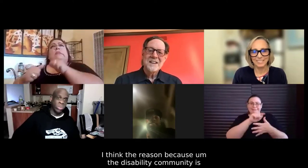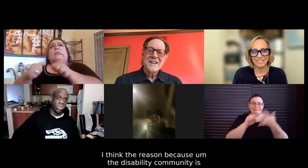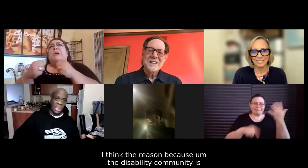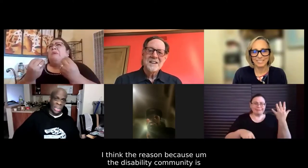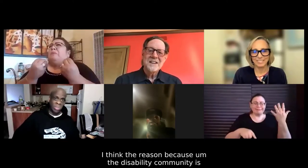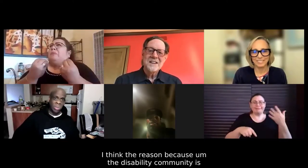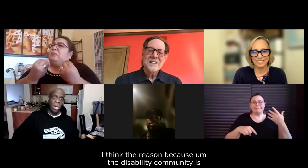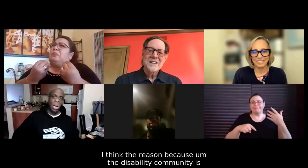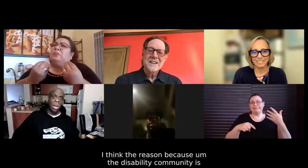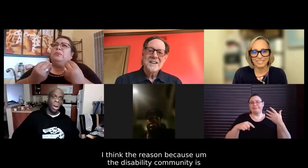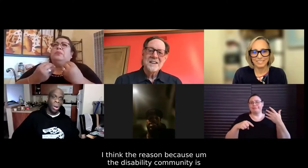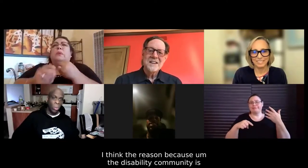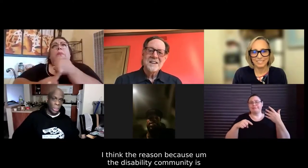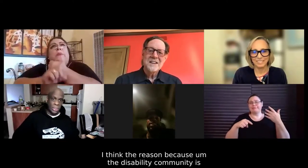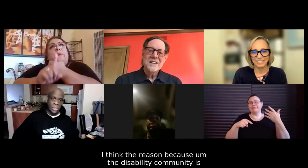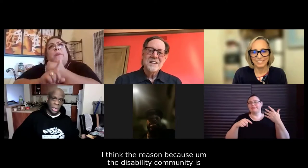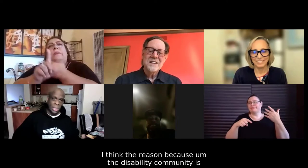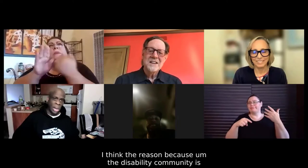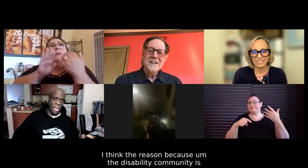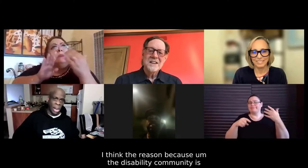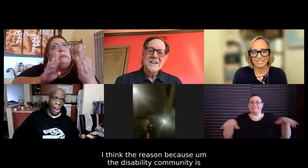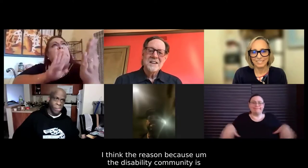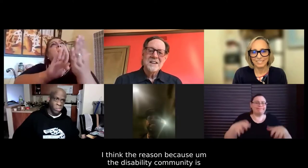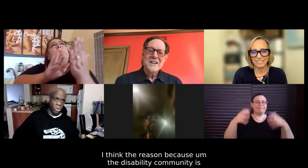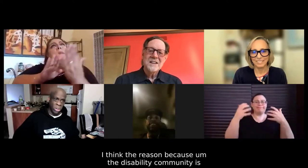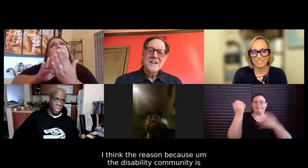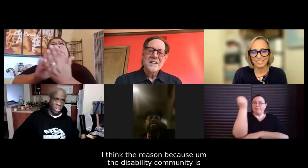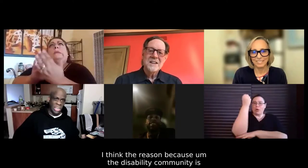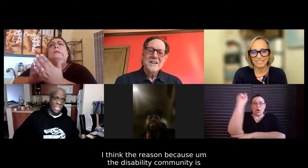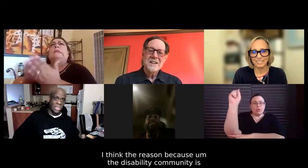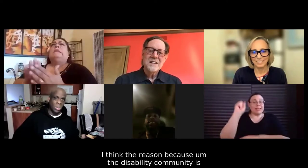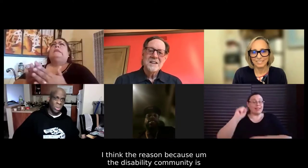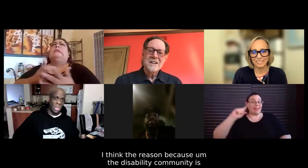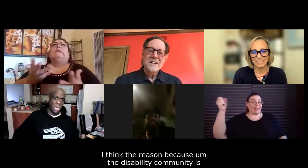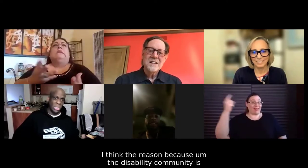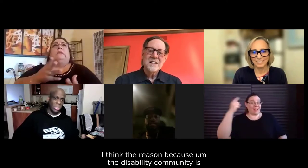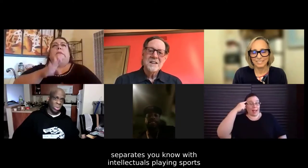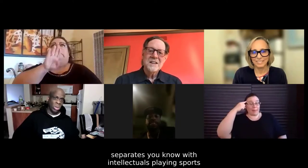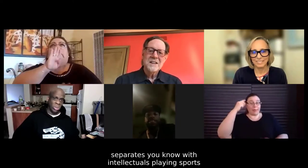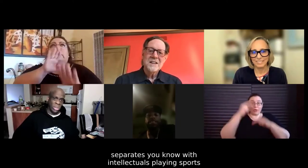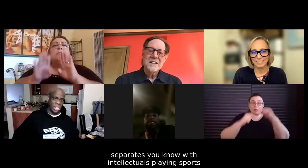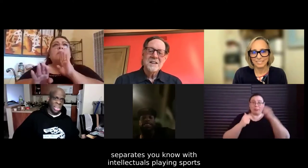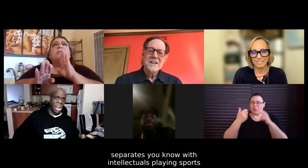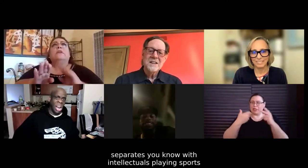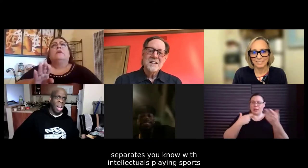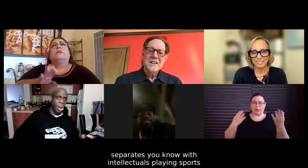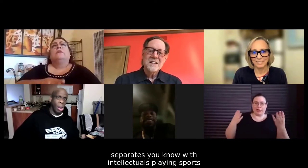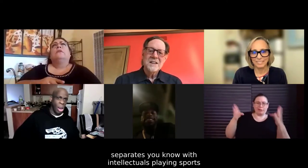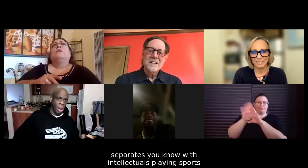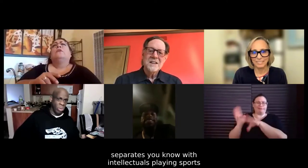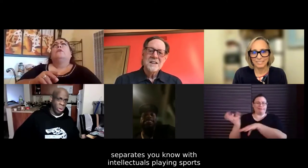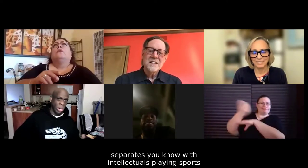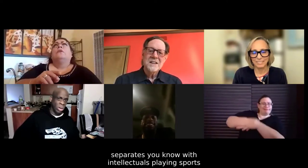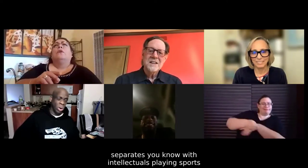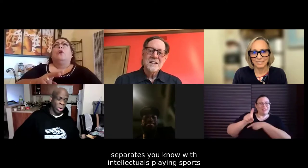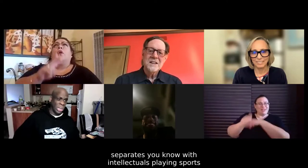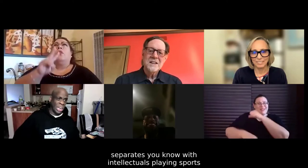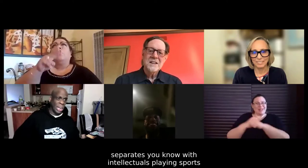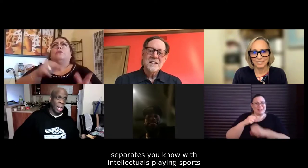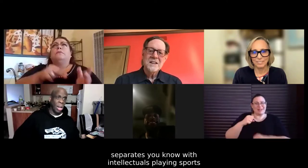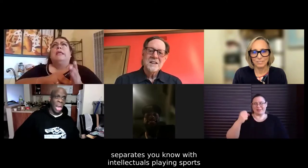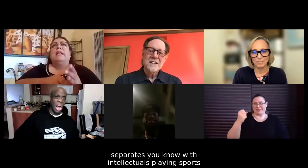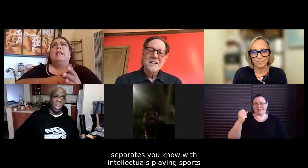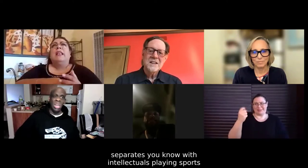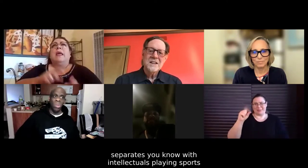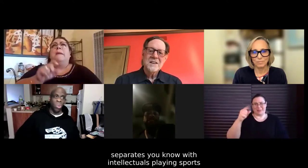we shut down the capital in 2021, and we're only,